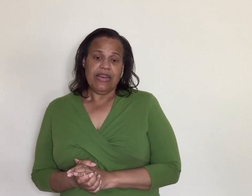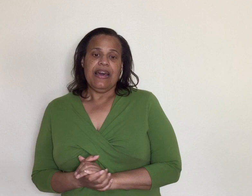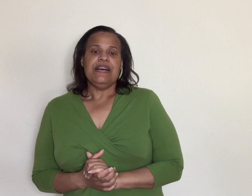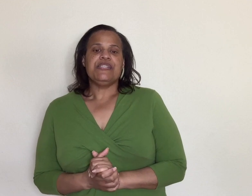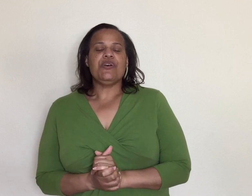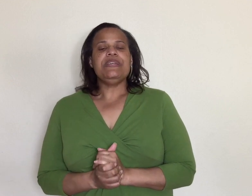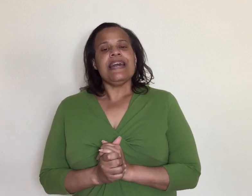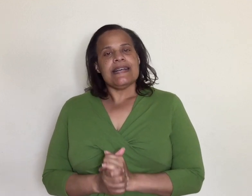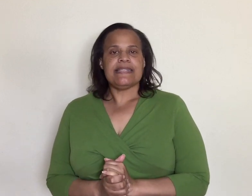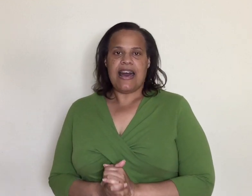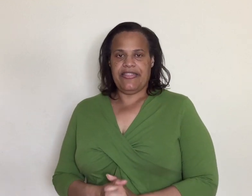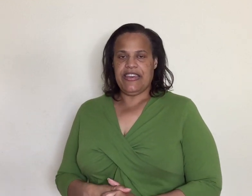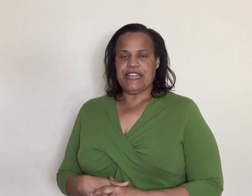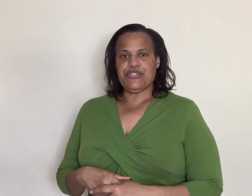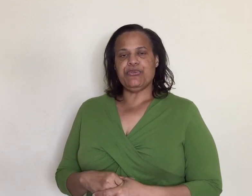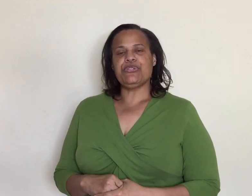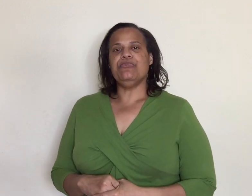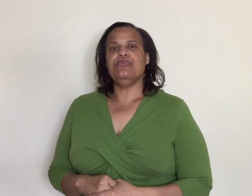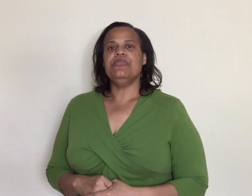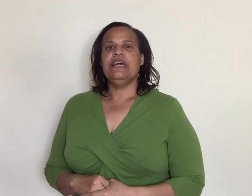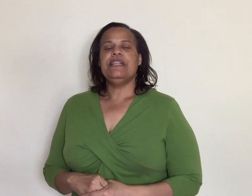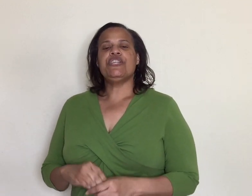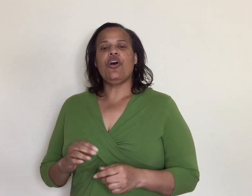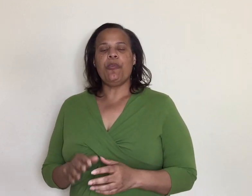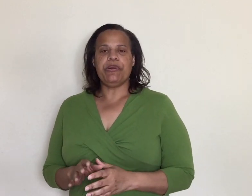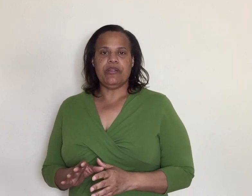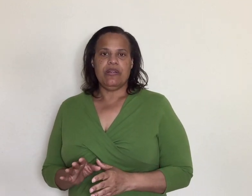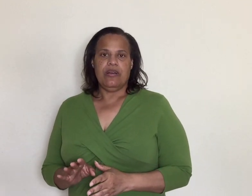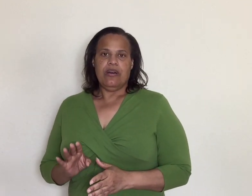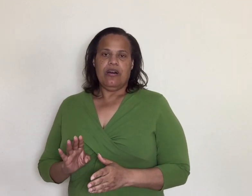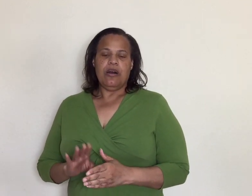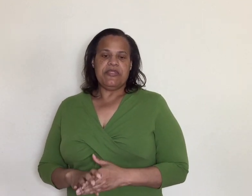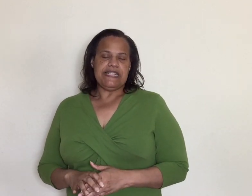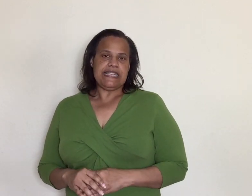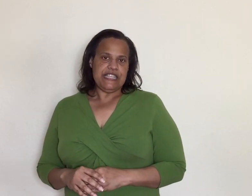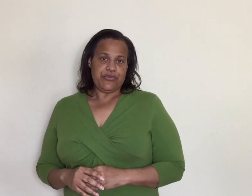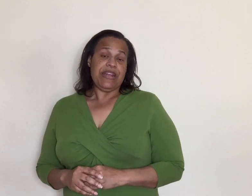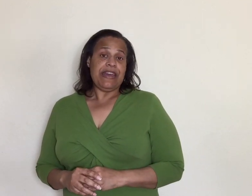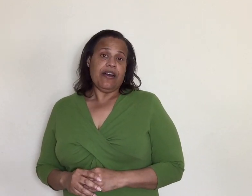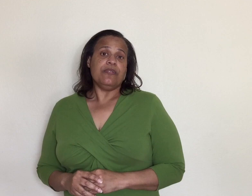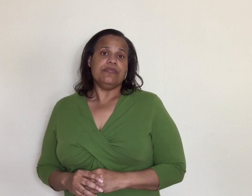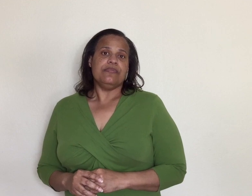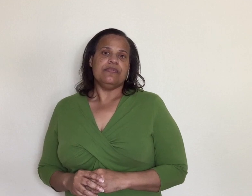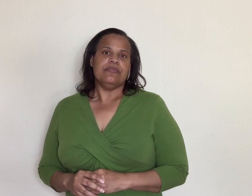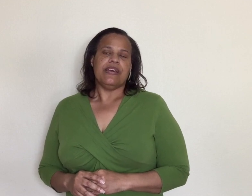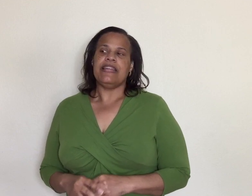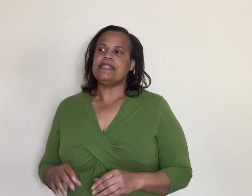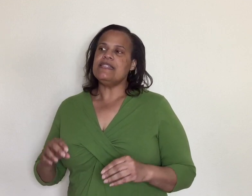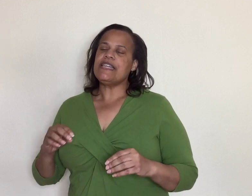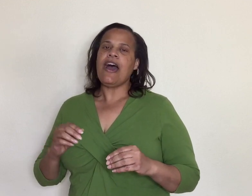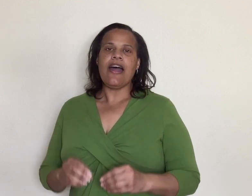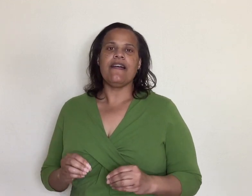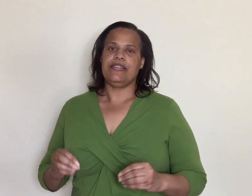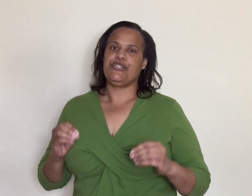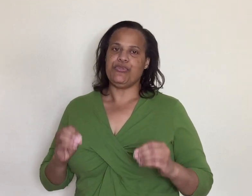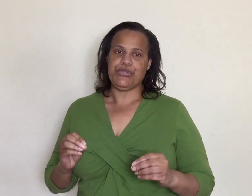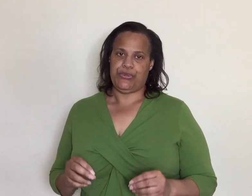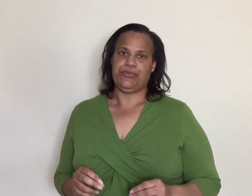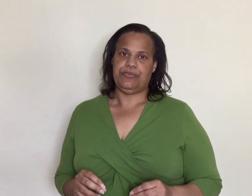so yes i think it's too soon to open up these cities right now it is entirely too soon